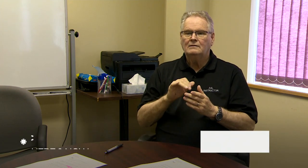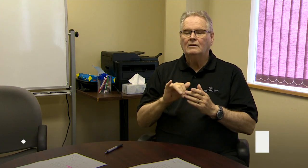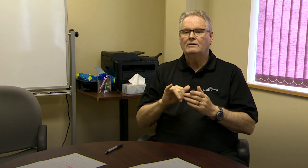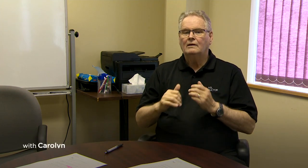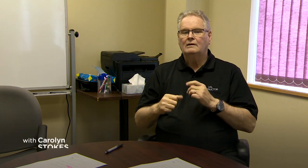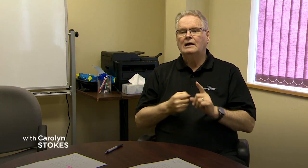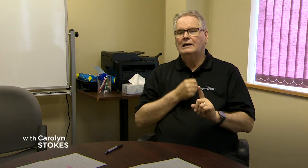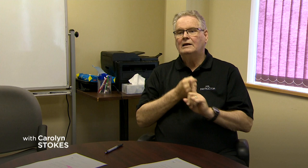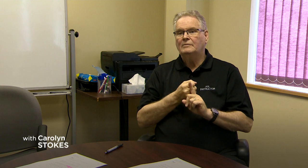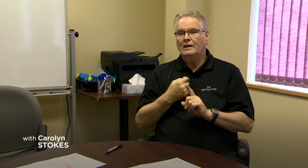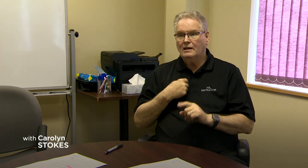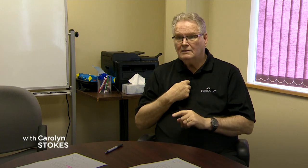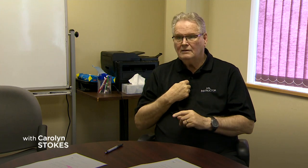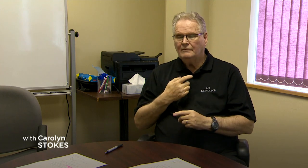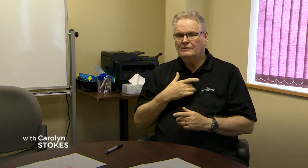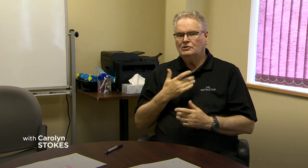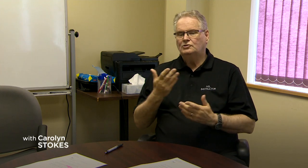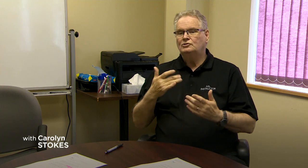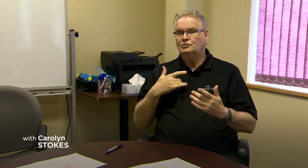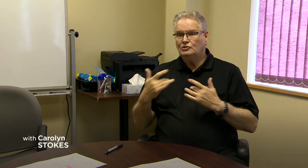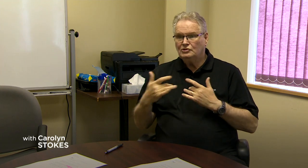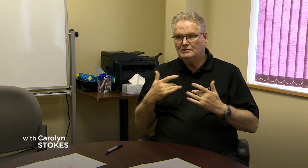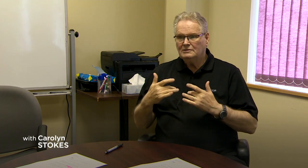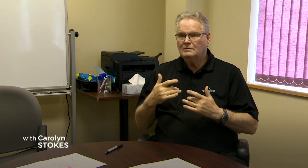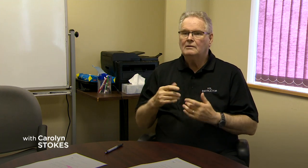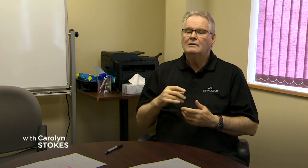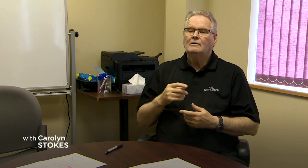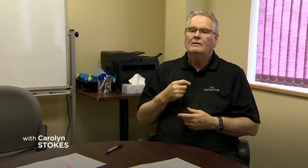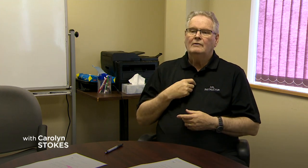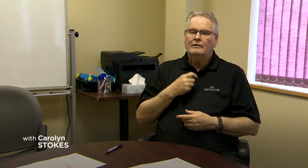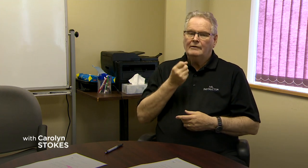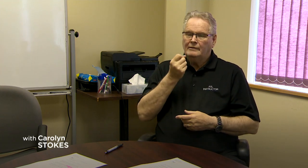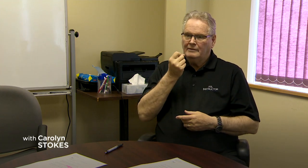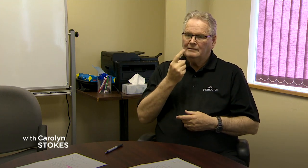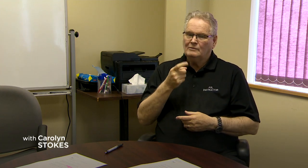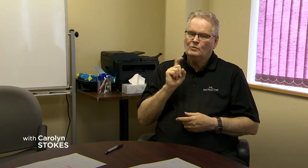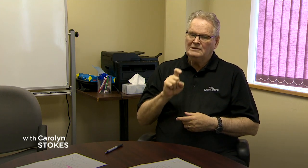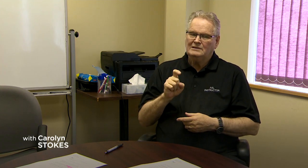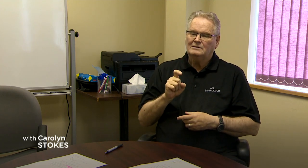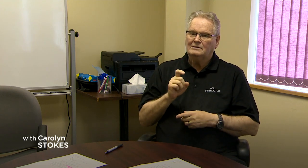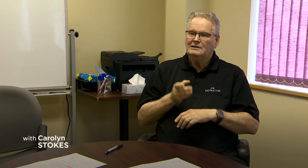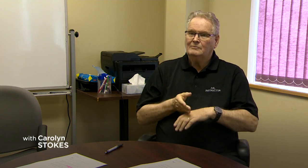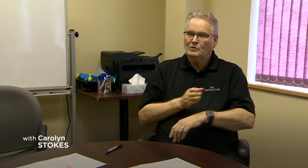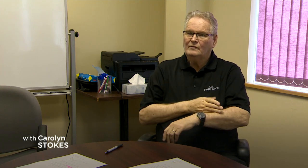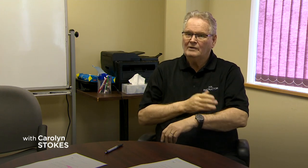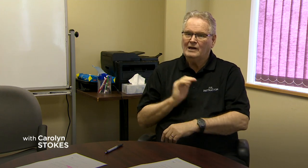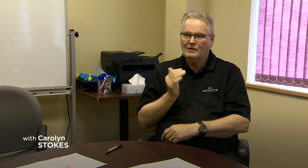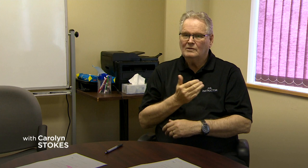just wasn't what it should have been. And that is a concern for us, very much so.